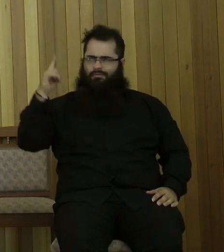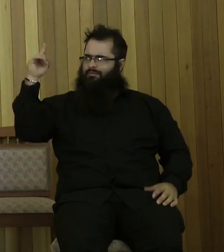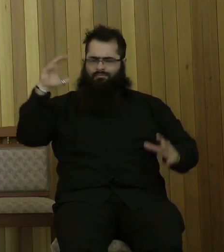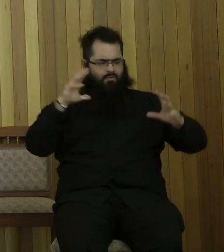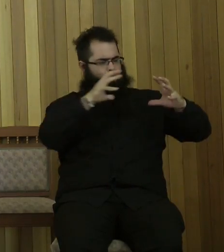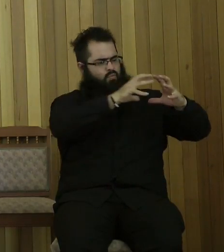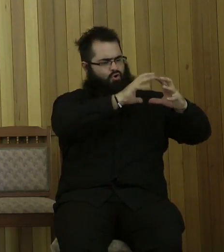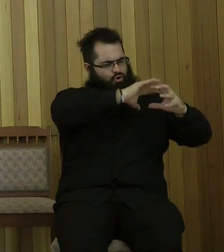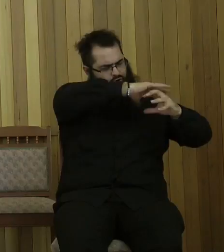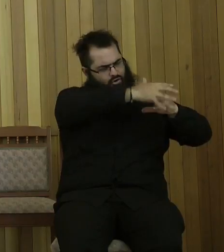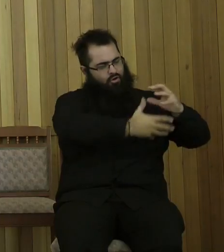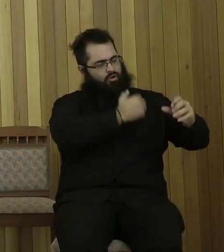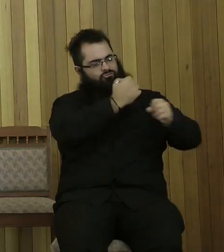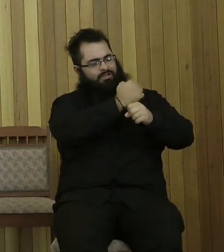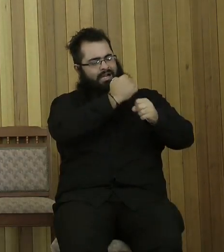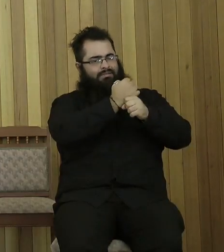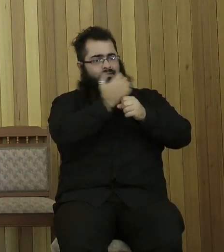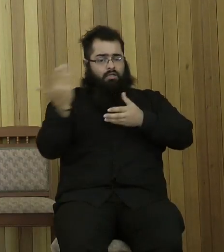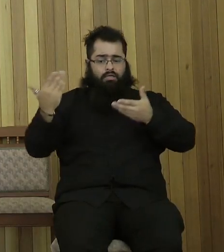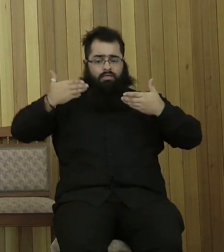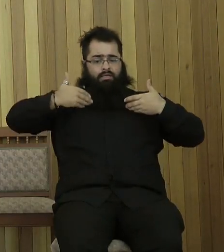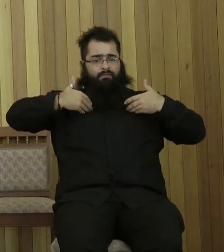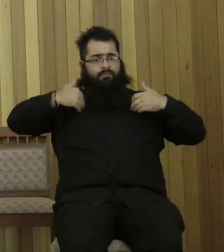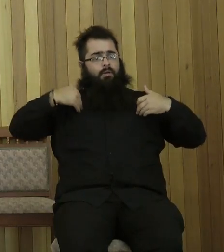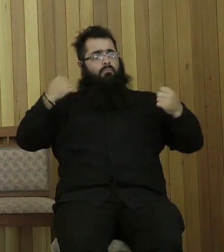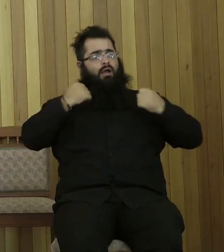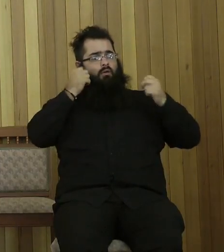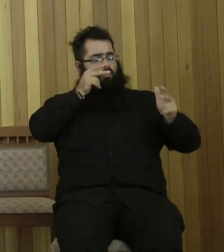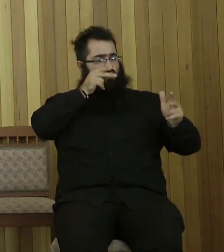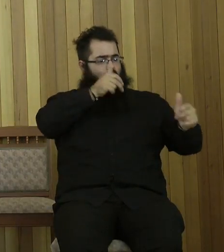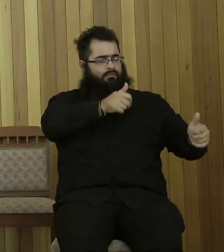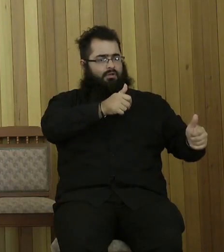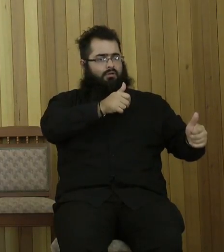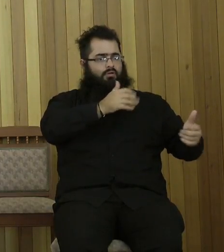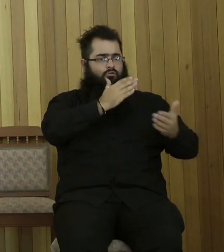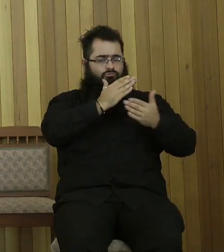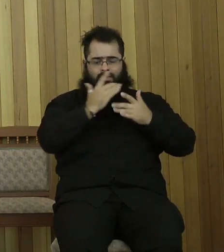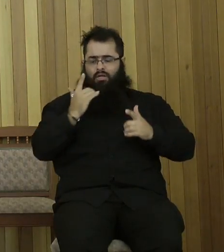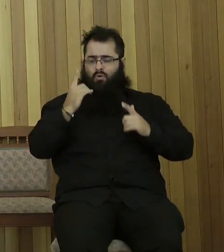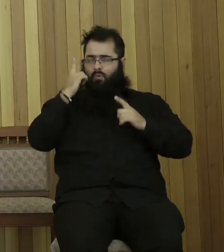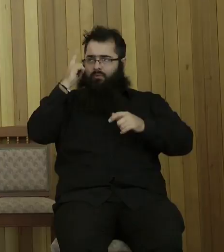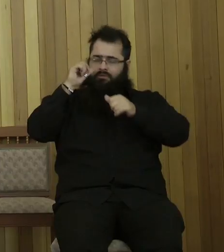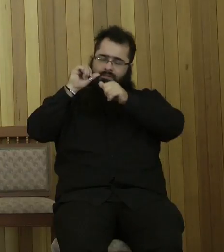in and to take care of. O Lord, our Lord, how excellent is your name in all the earth that finishes.